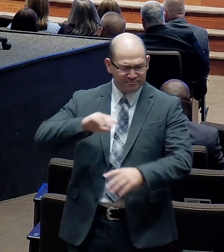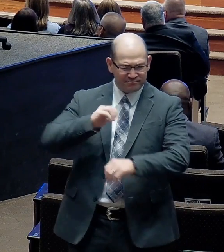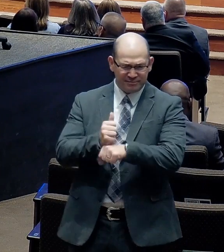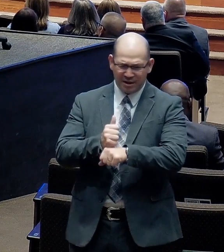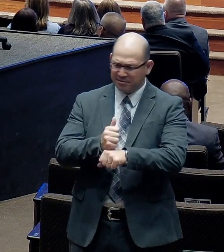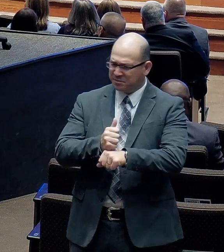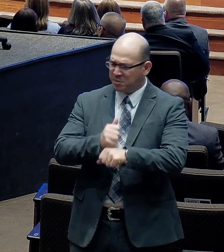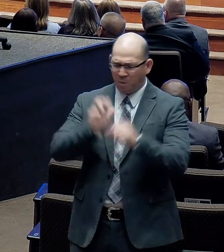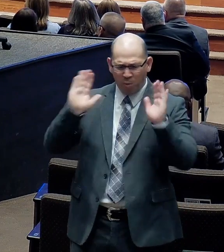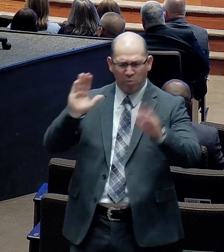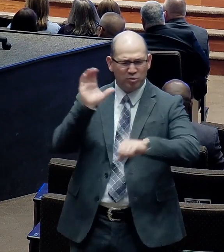Today.